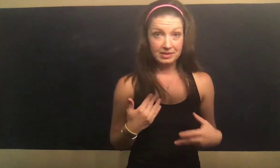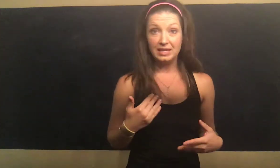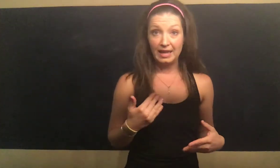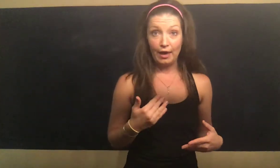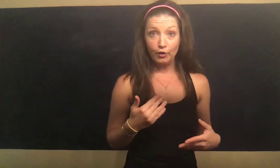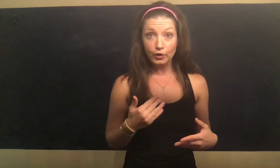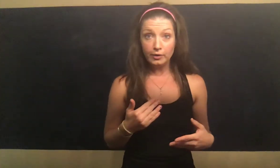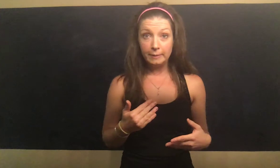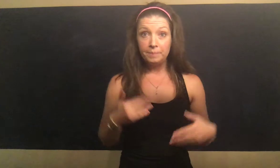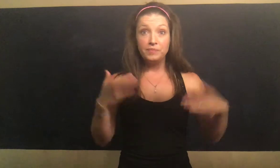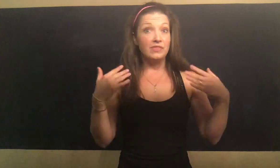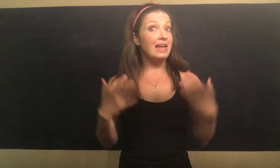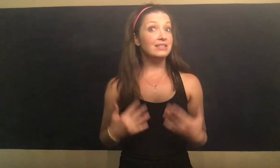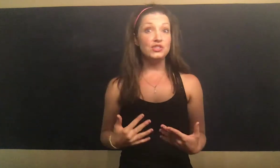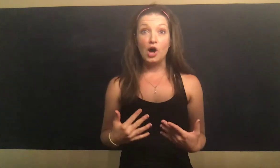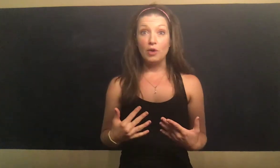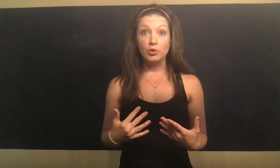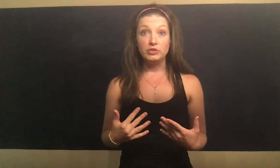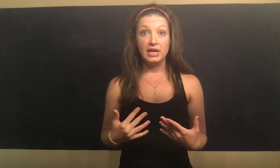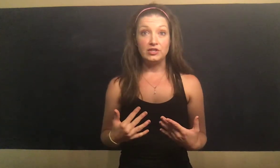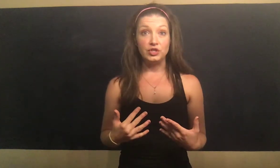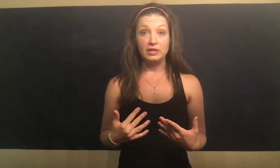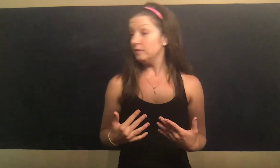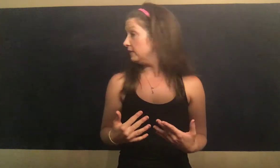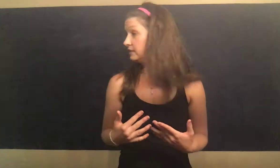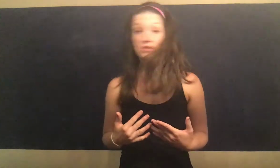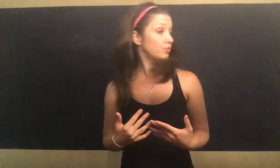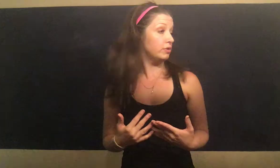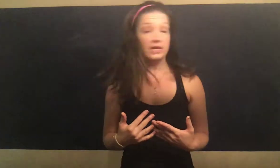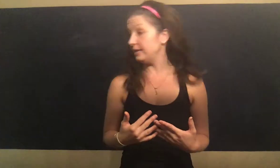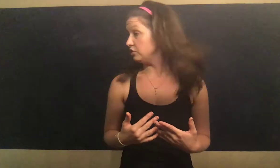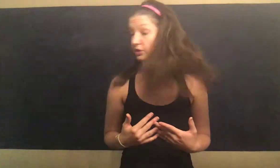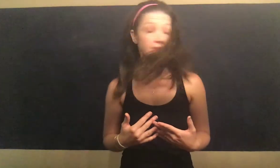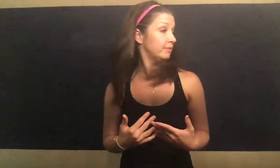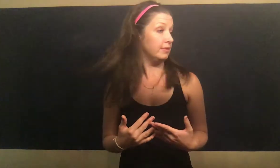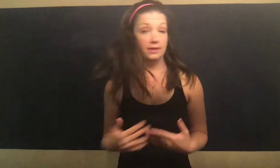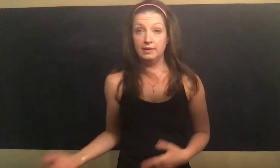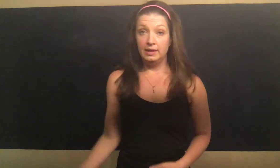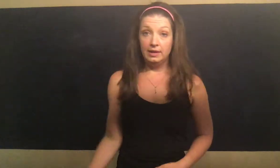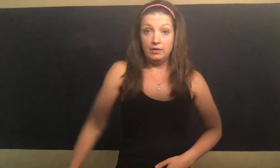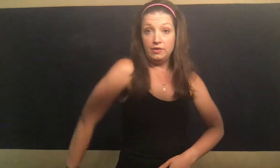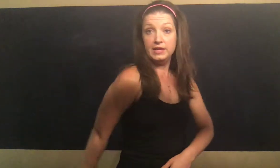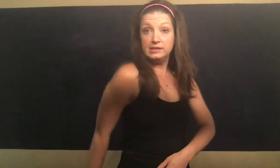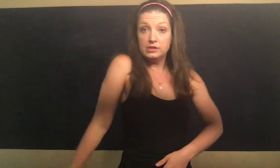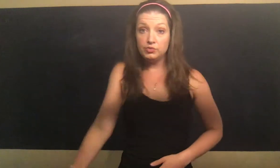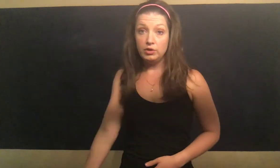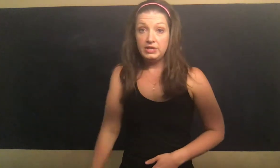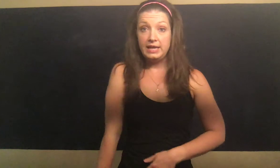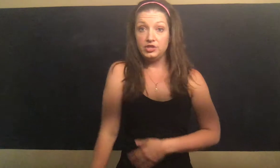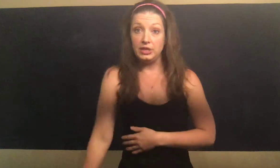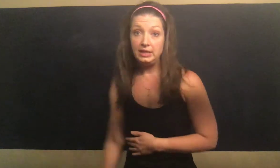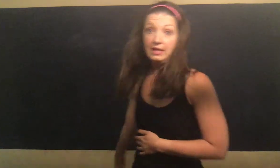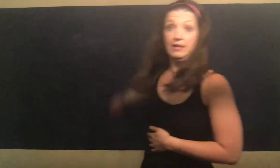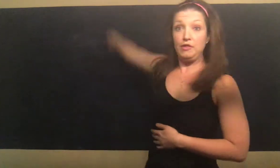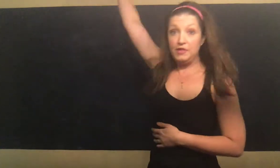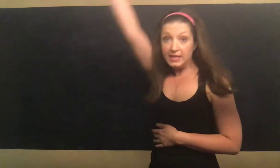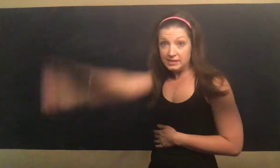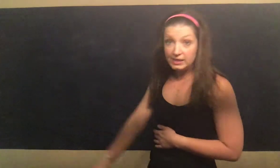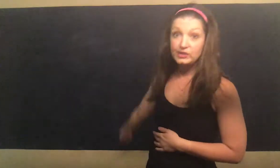together. That is not rotation. This is rotation. This is rotation. This is